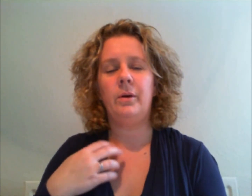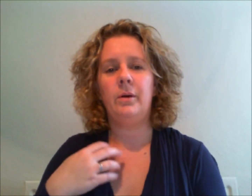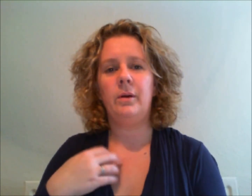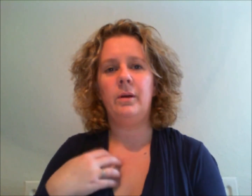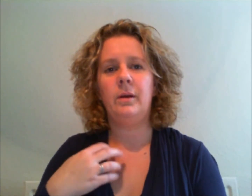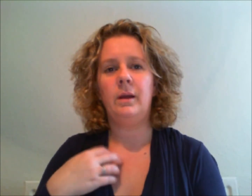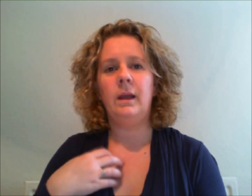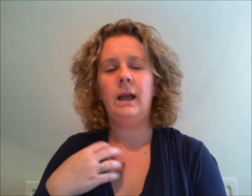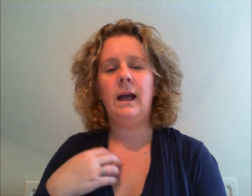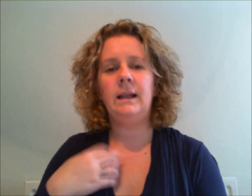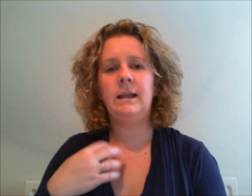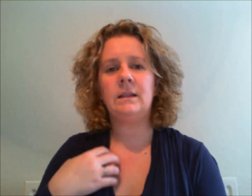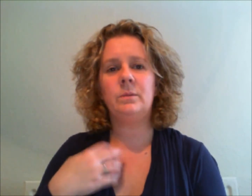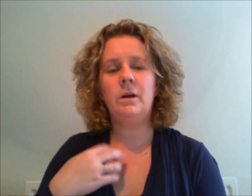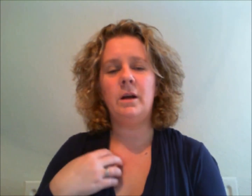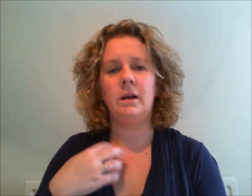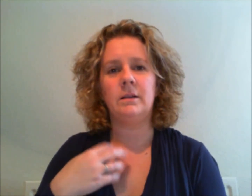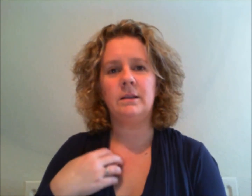and it gets worse and